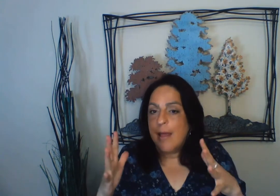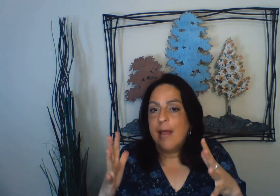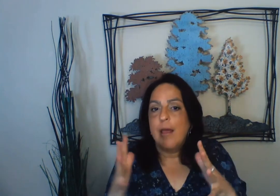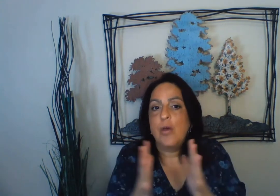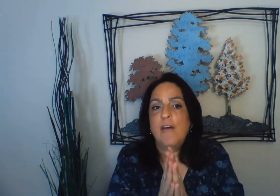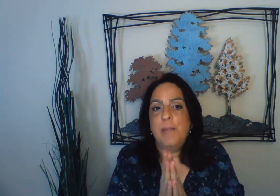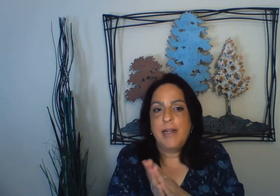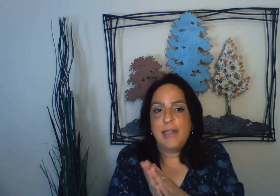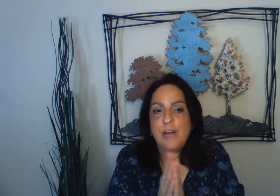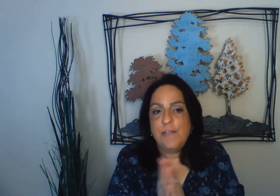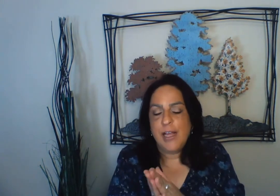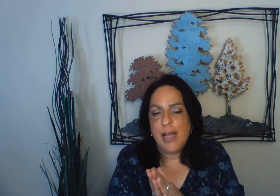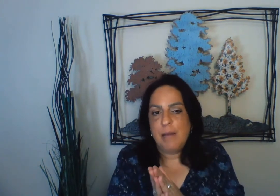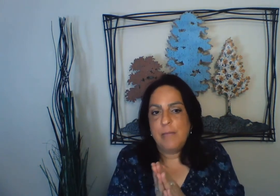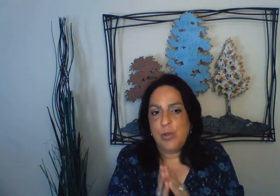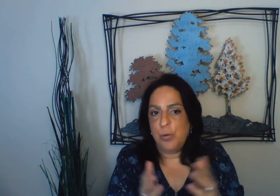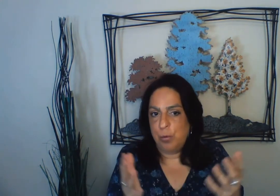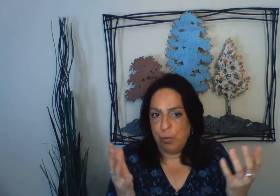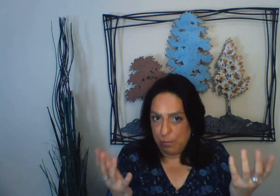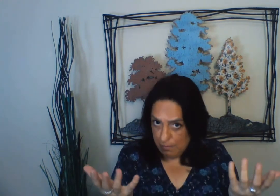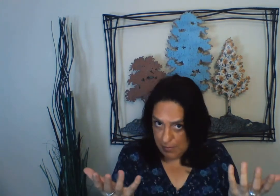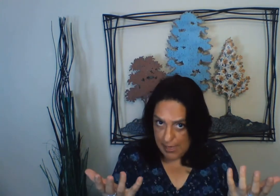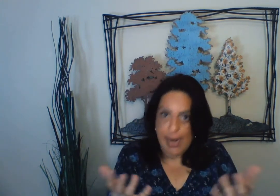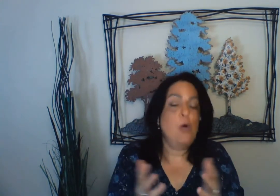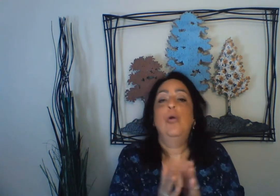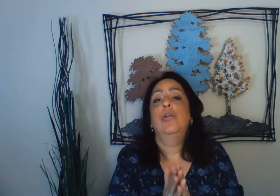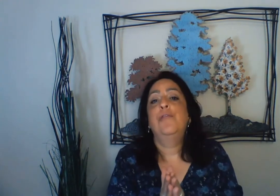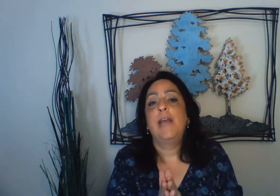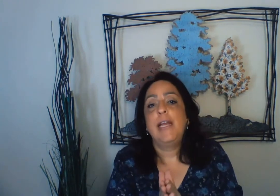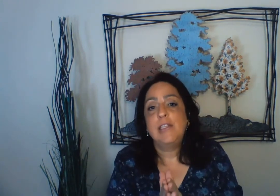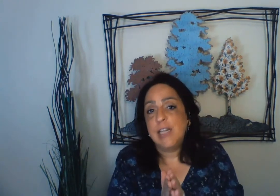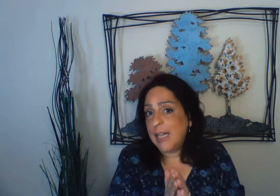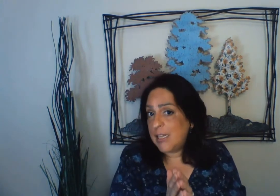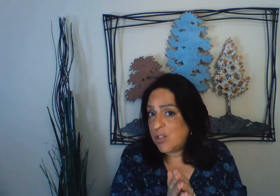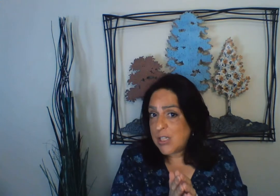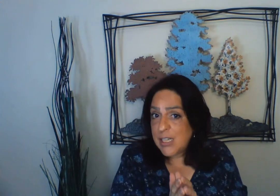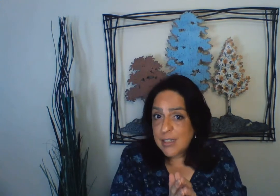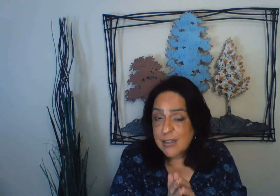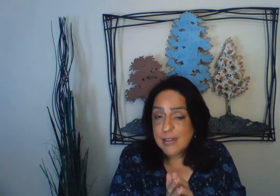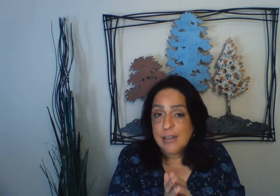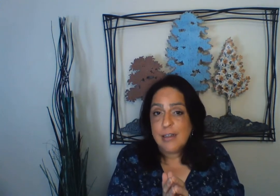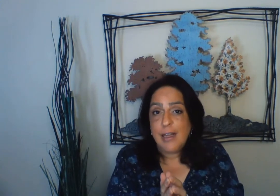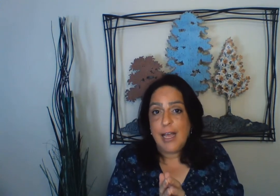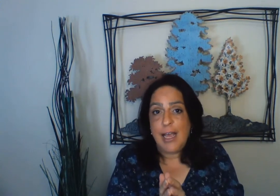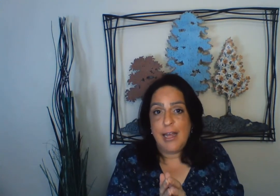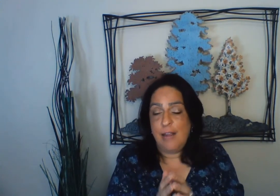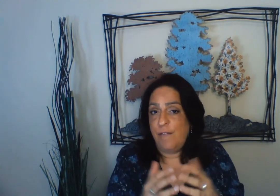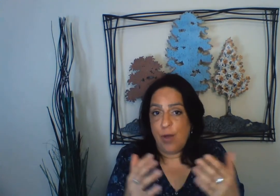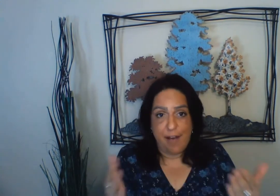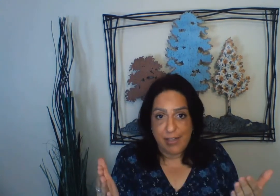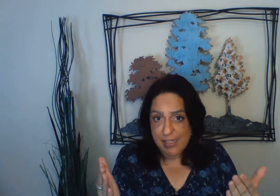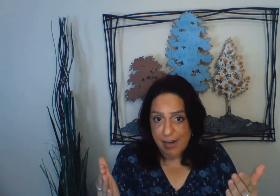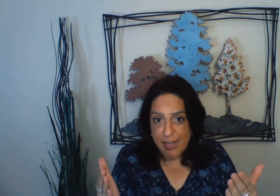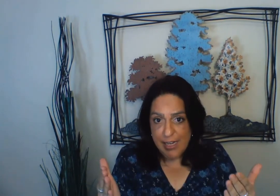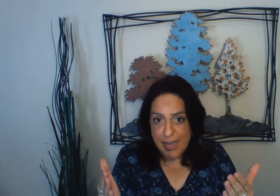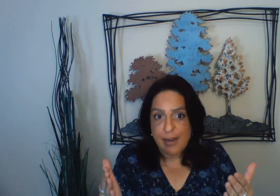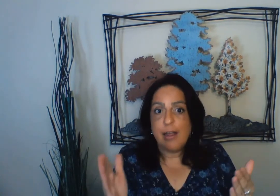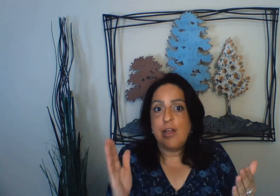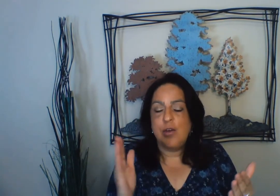You have plenty of time to get a hold of a challenge sheet. And if you haven't started yet, you